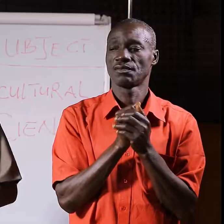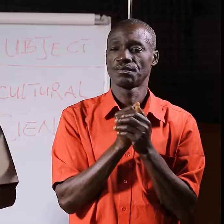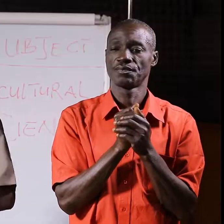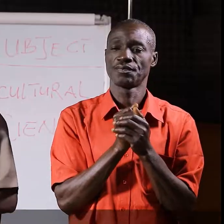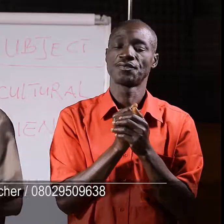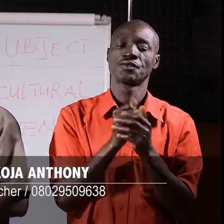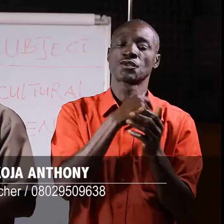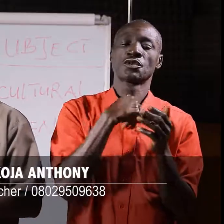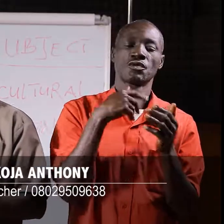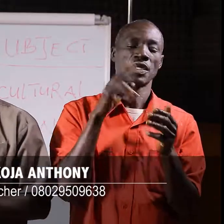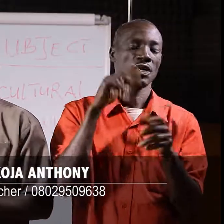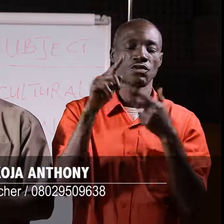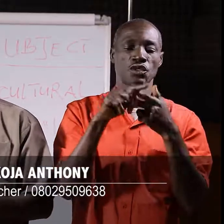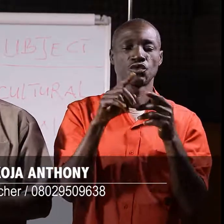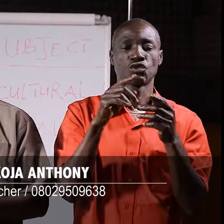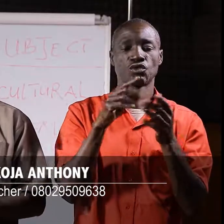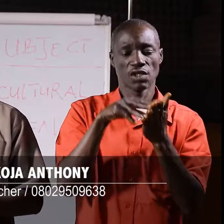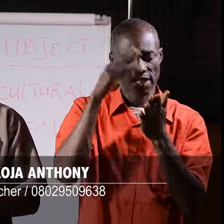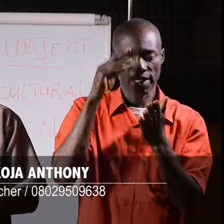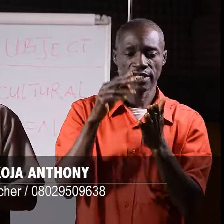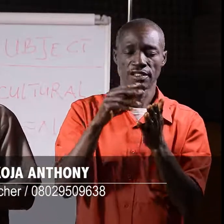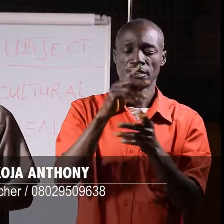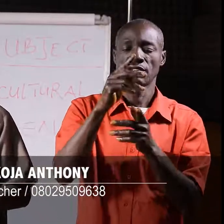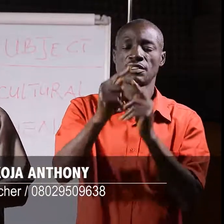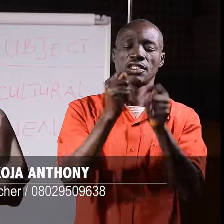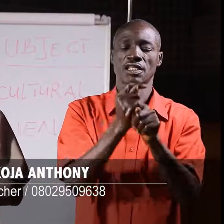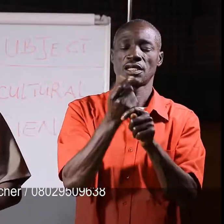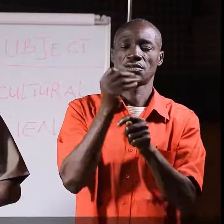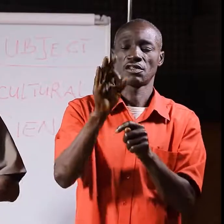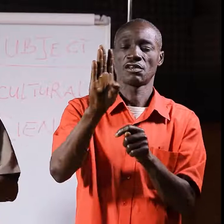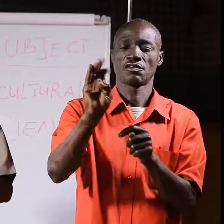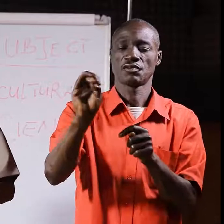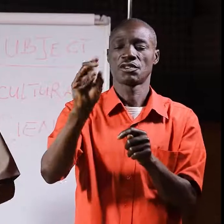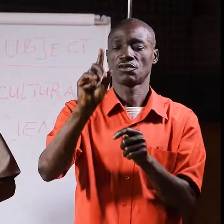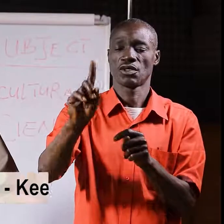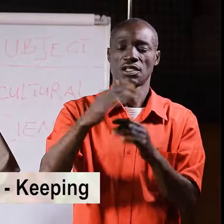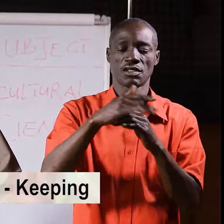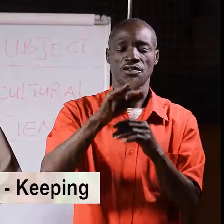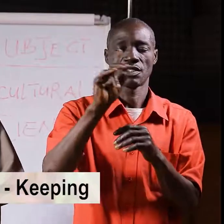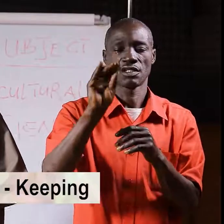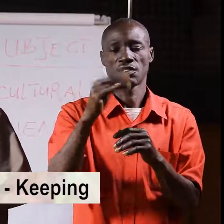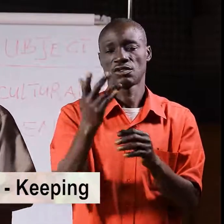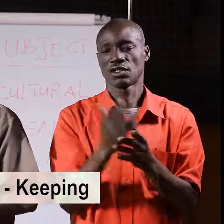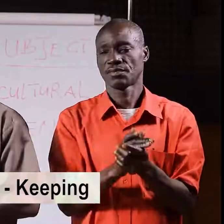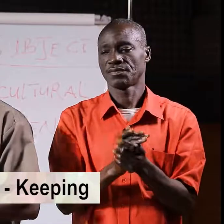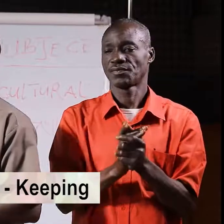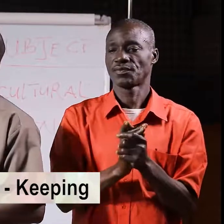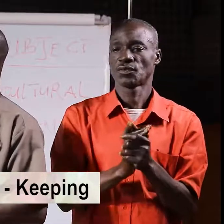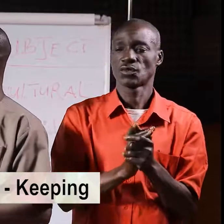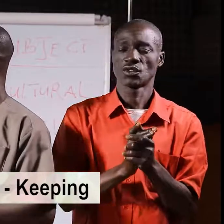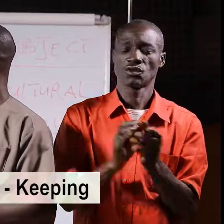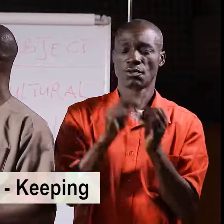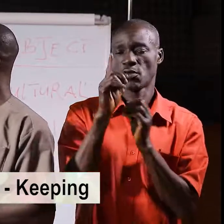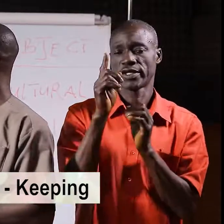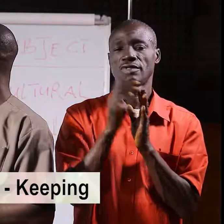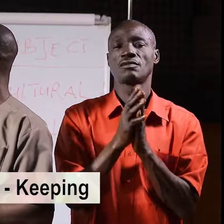We shall discuss these types of bees one after the other. Then one